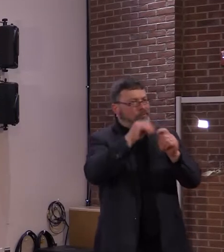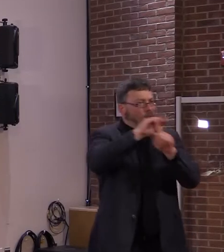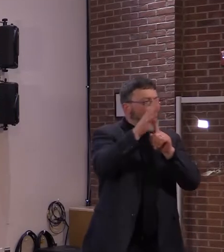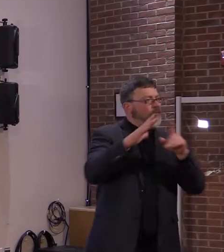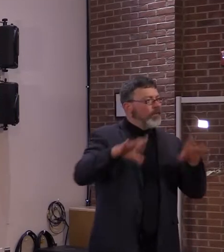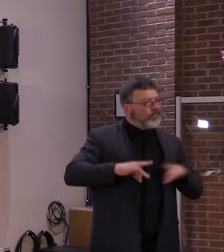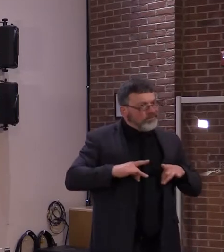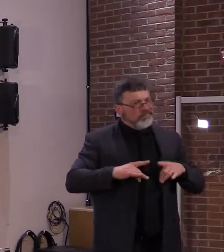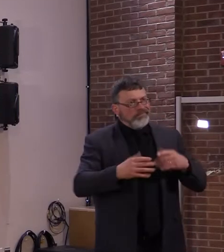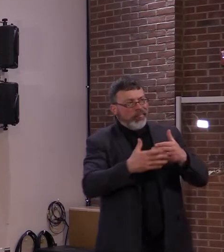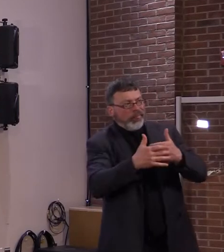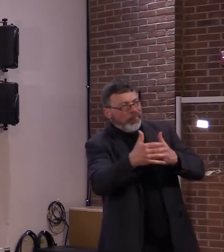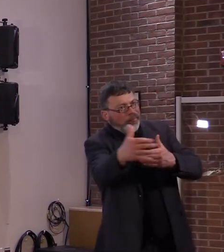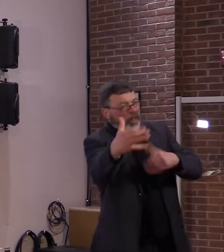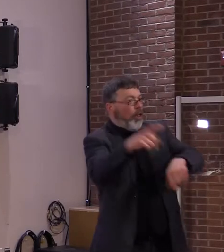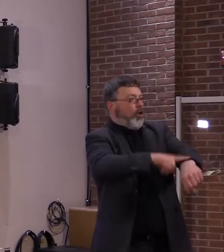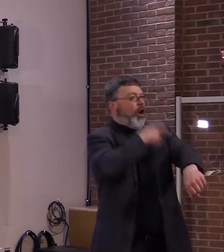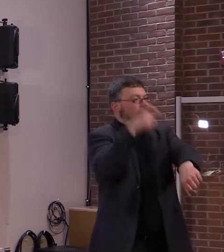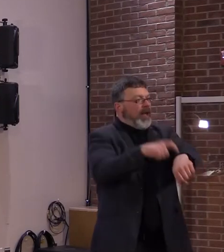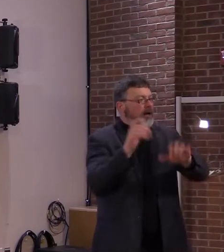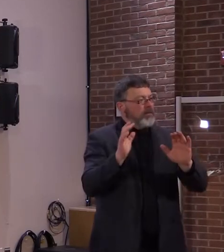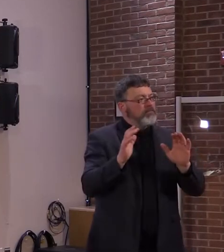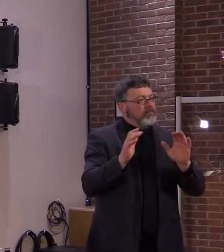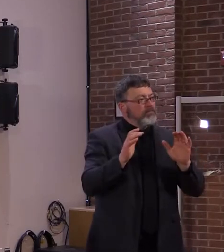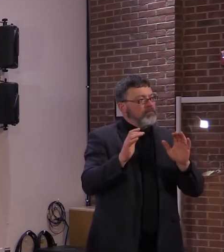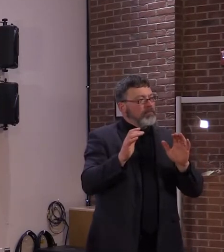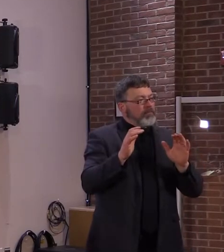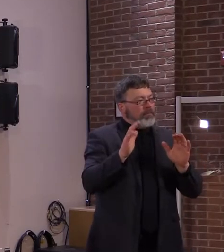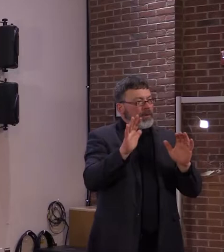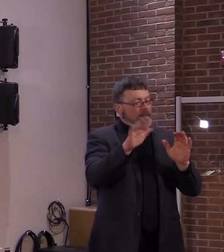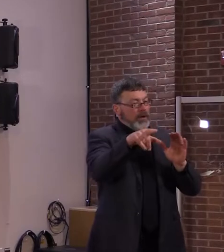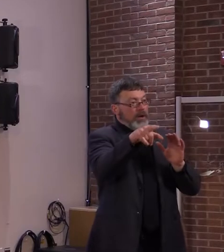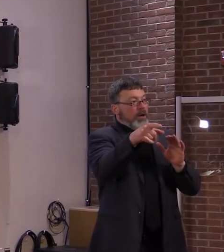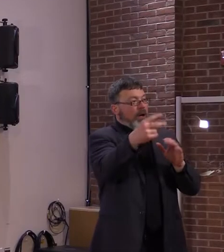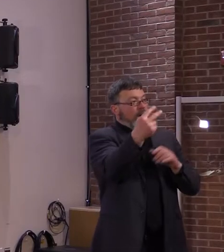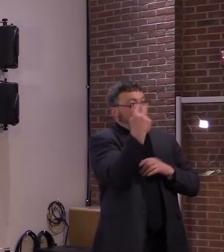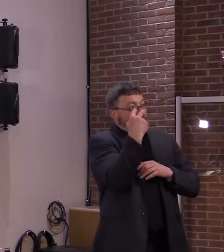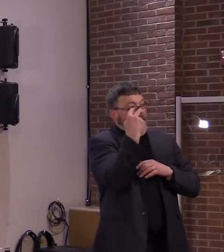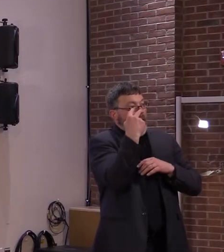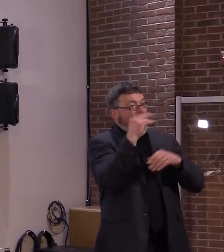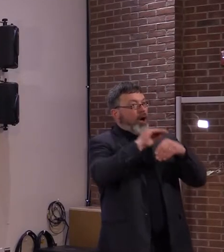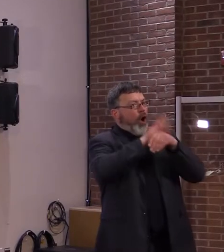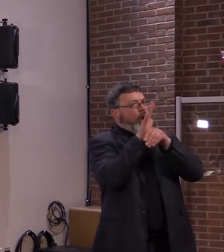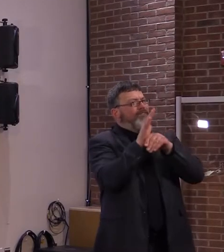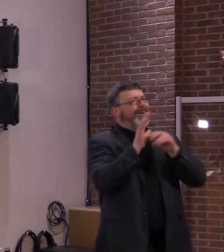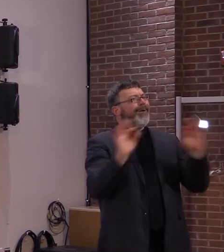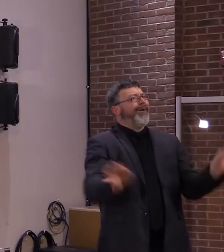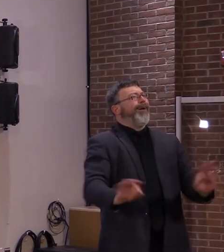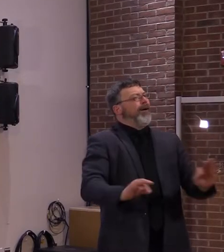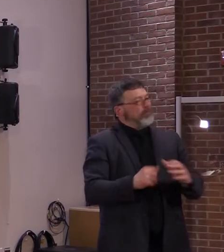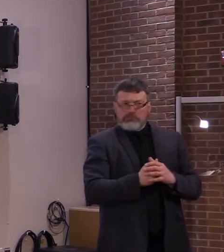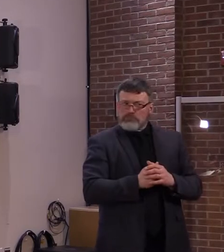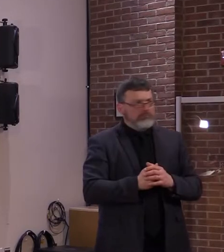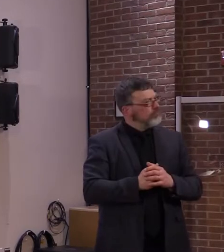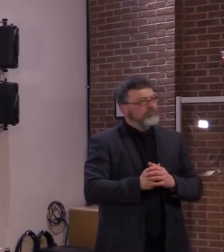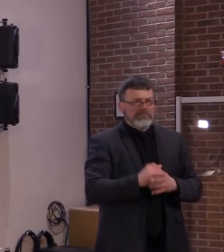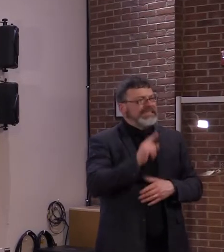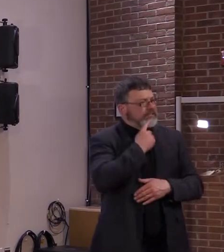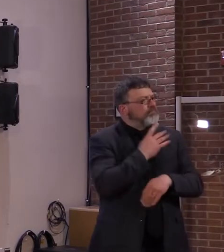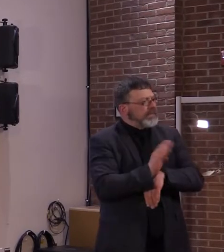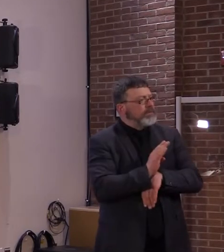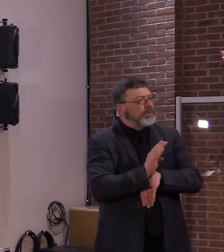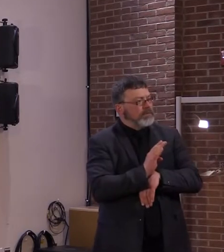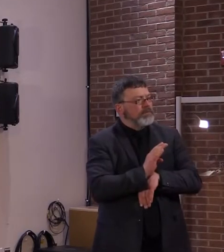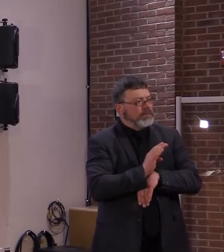the power of this virus. Just look at the severe and often young hospitalized cases being seen in